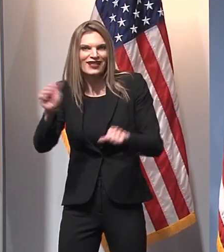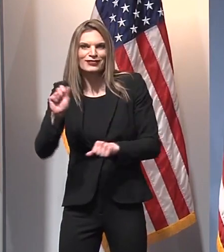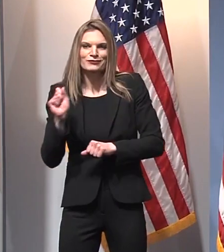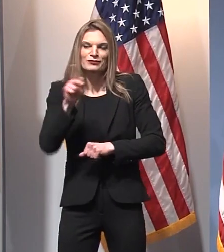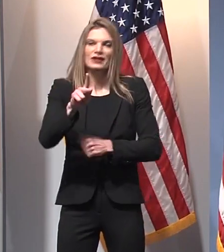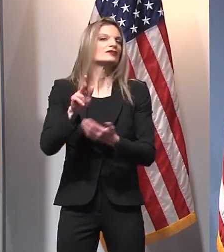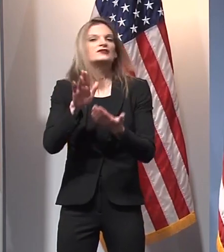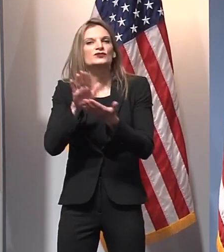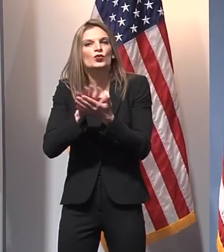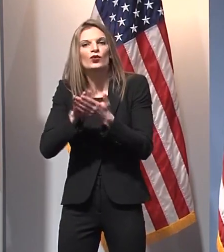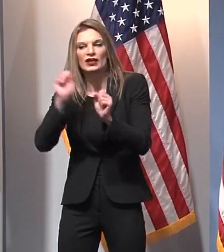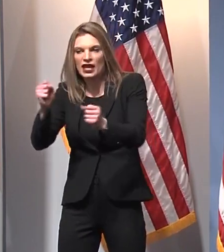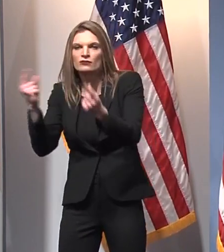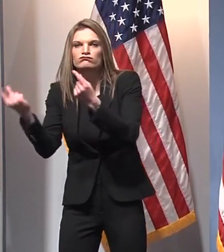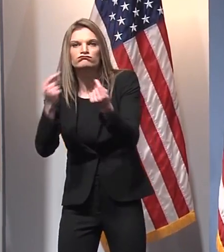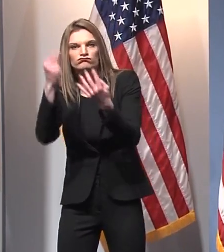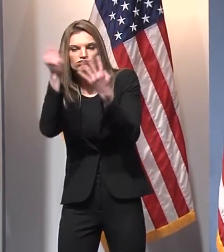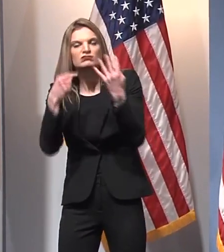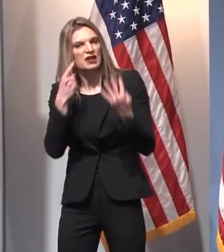the safest way possible.